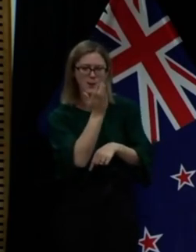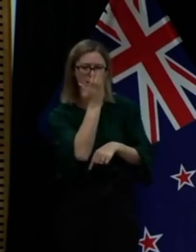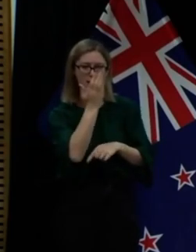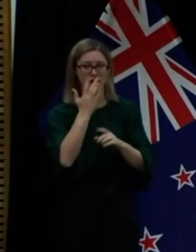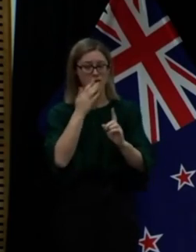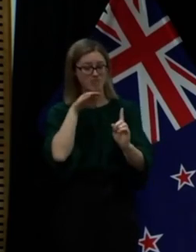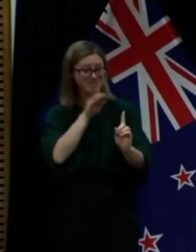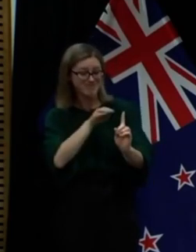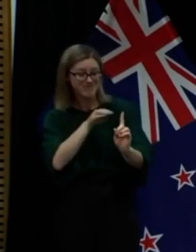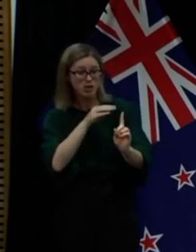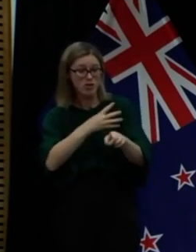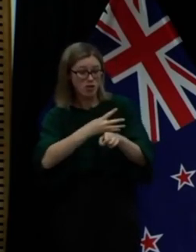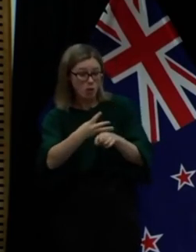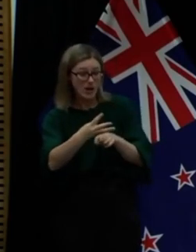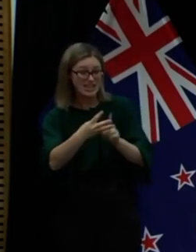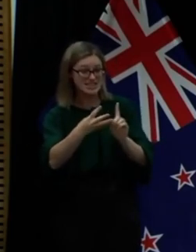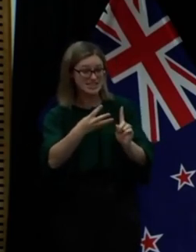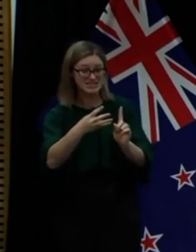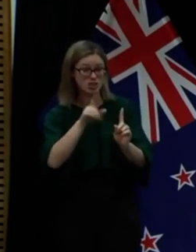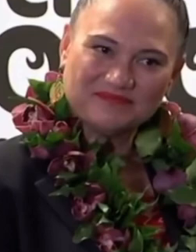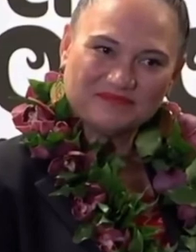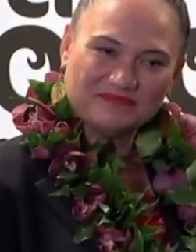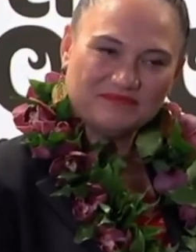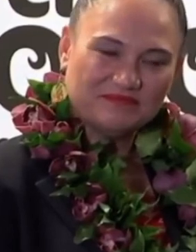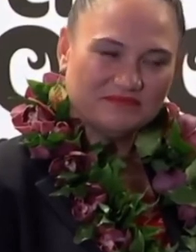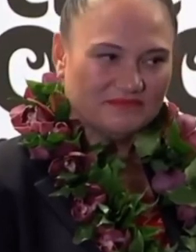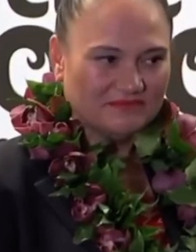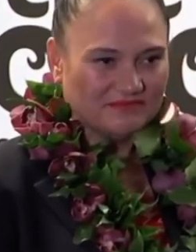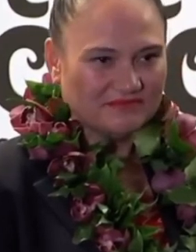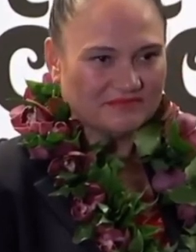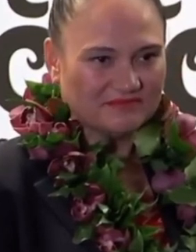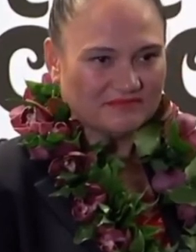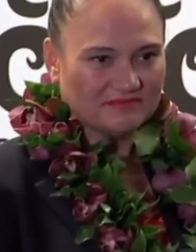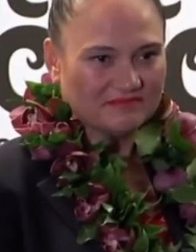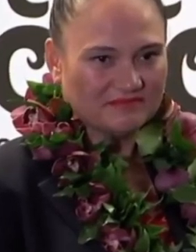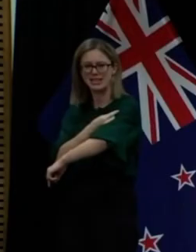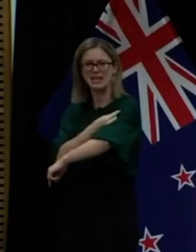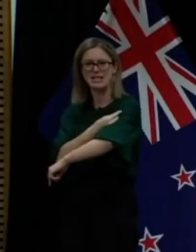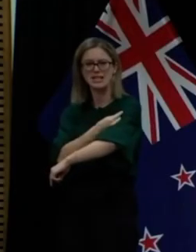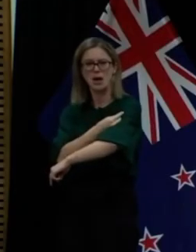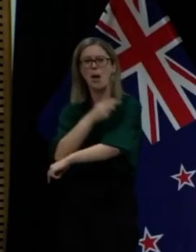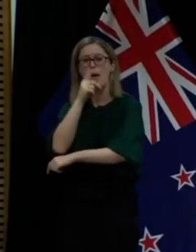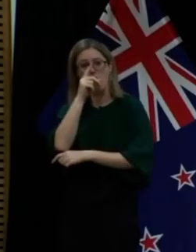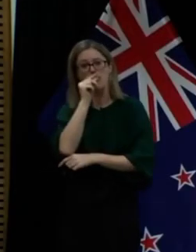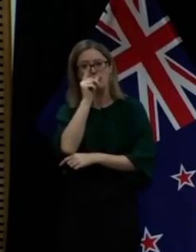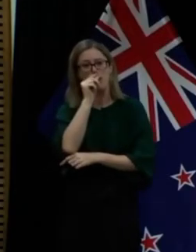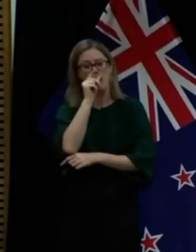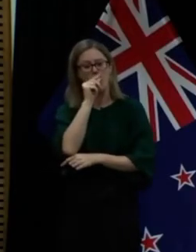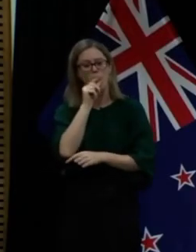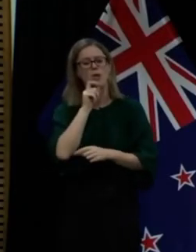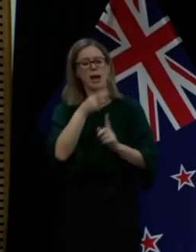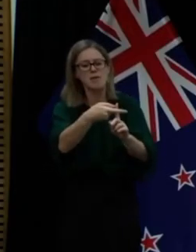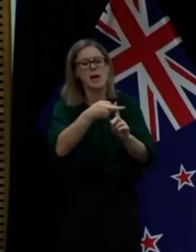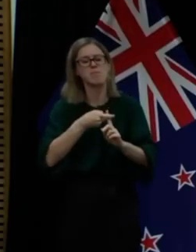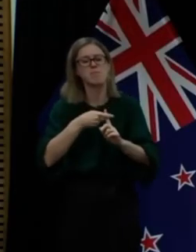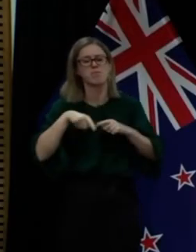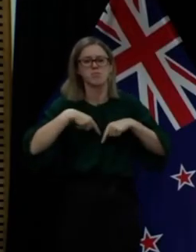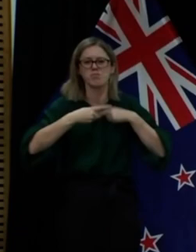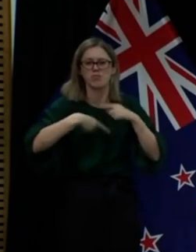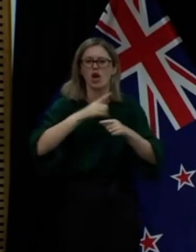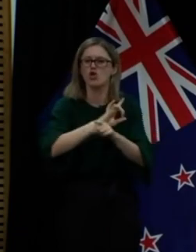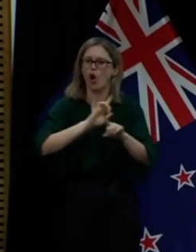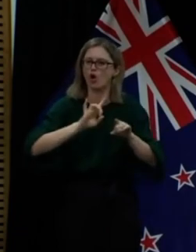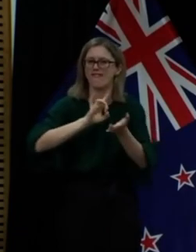employee will have that amount of time to get vaccinated. There was no compulsory vaccination. The employee will be able to retain their employment